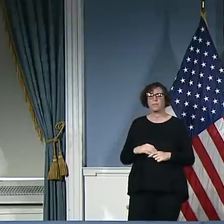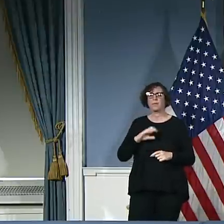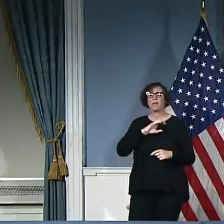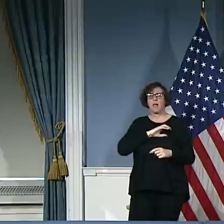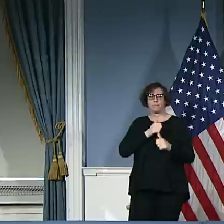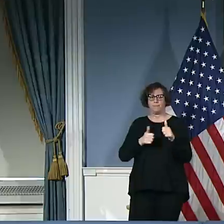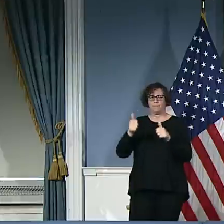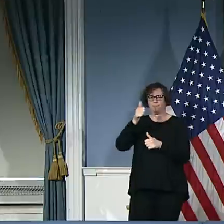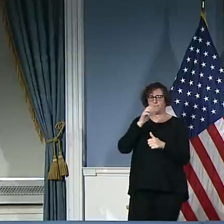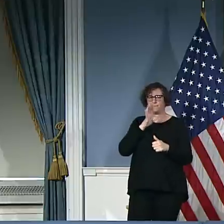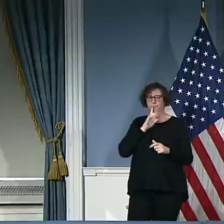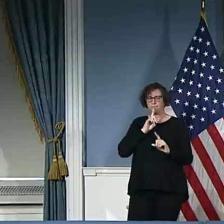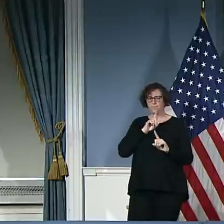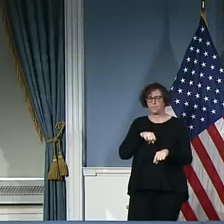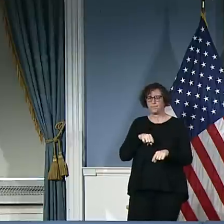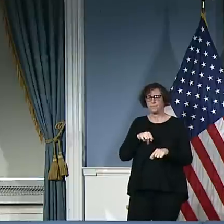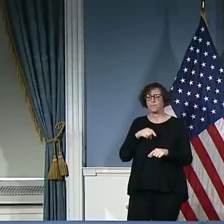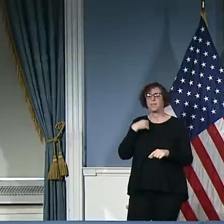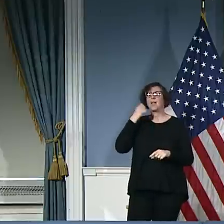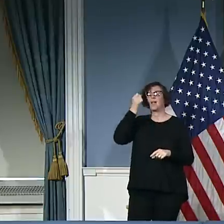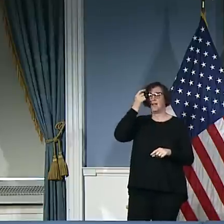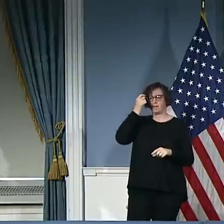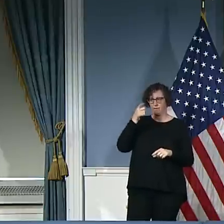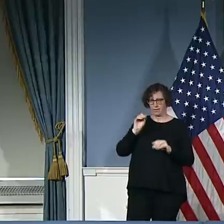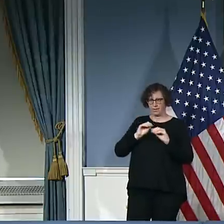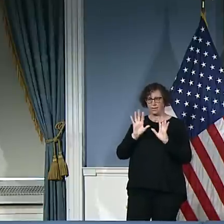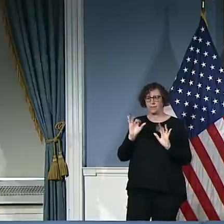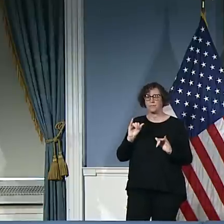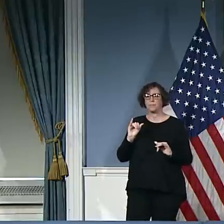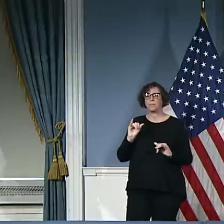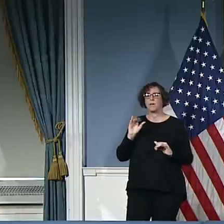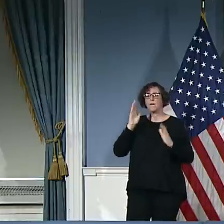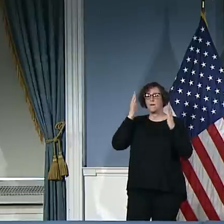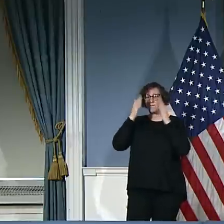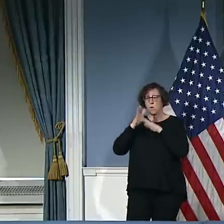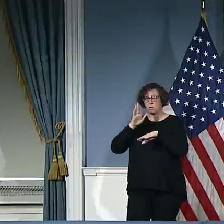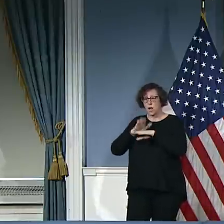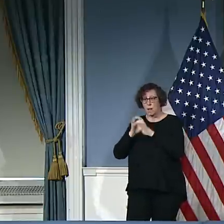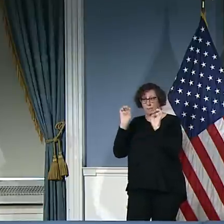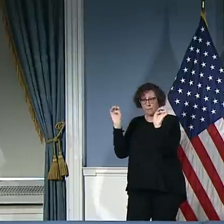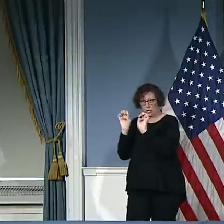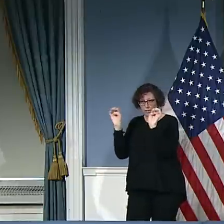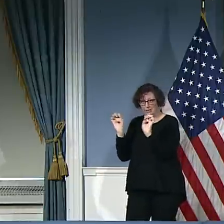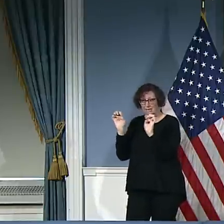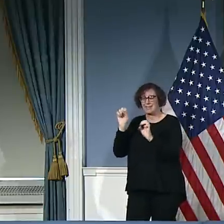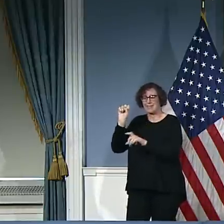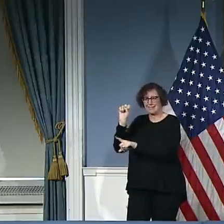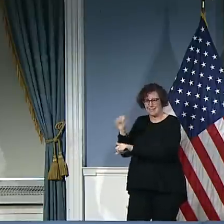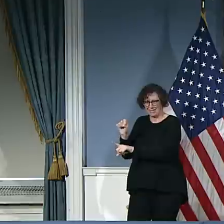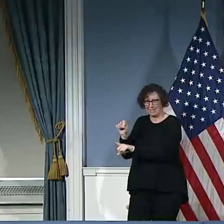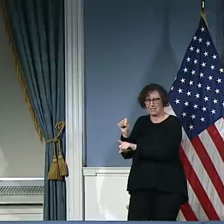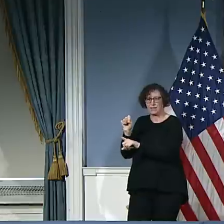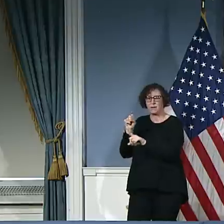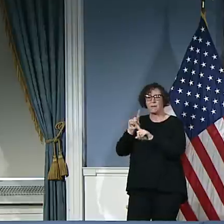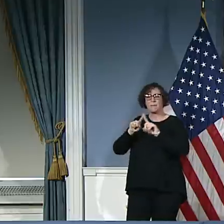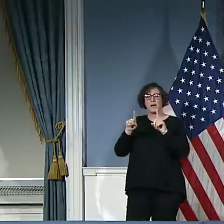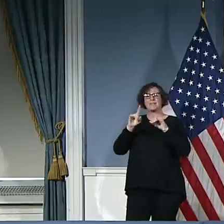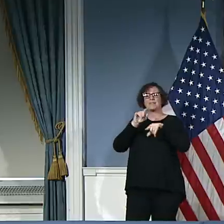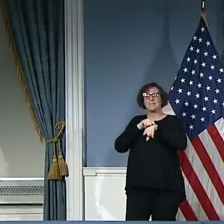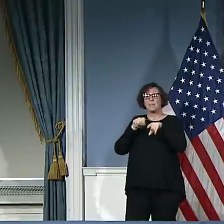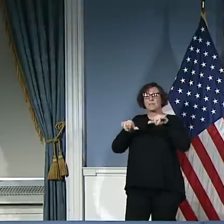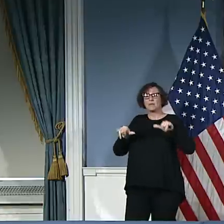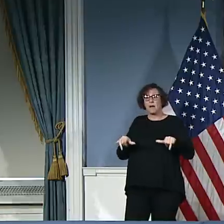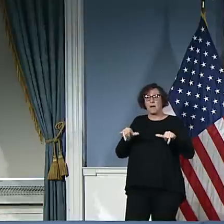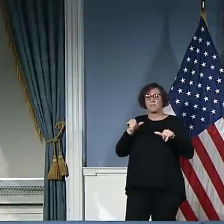eye off many of the things that we do with communities throughout New York City, and we haven't taken our eye off Vision Zero either. So if we have to reassess